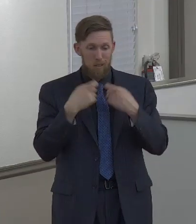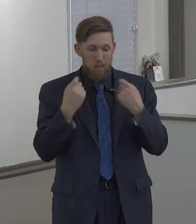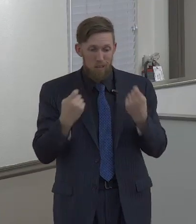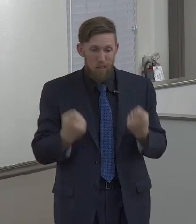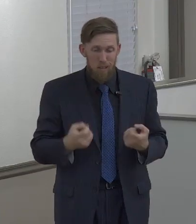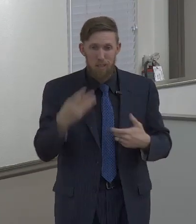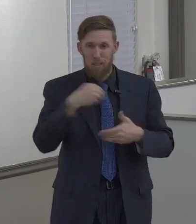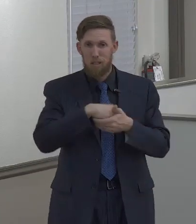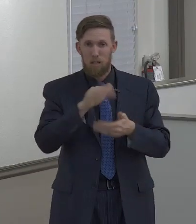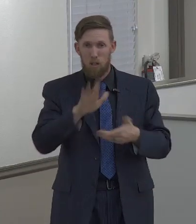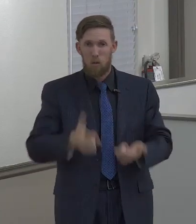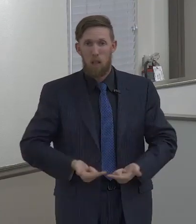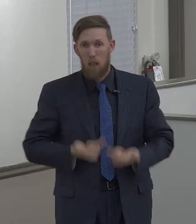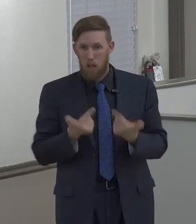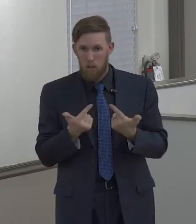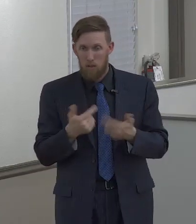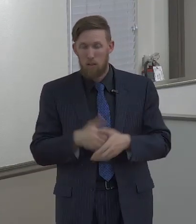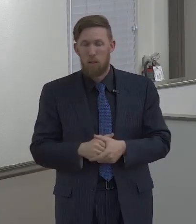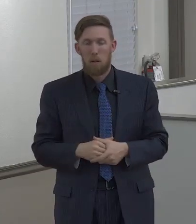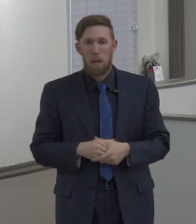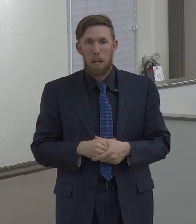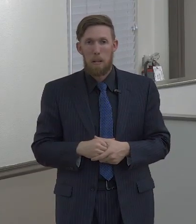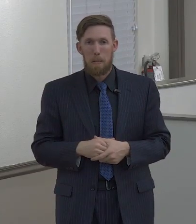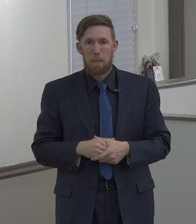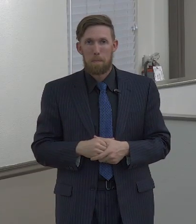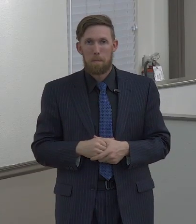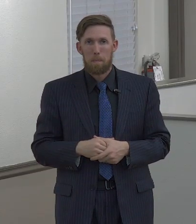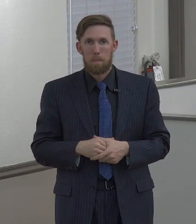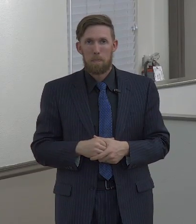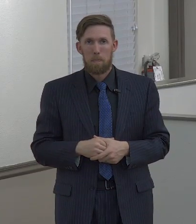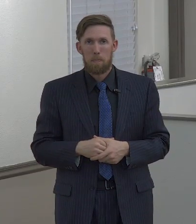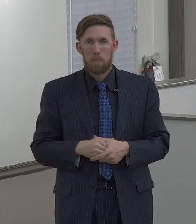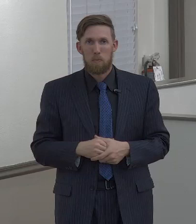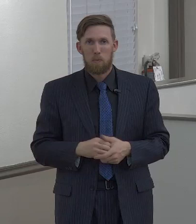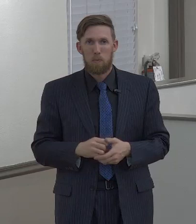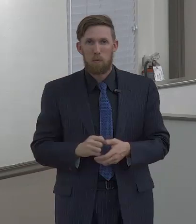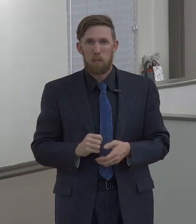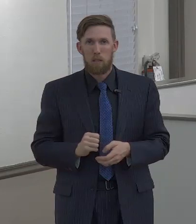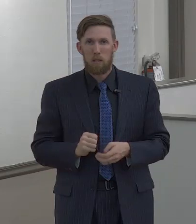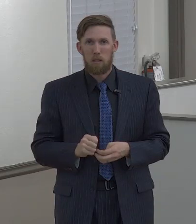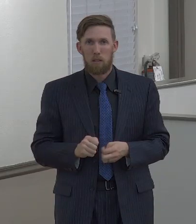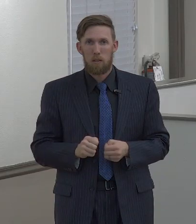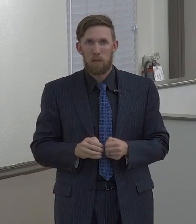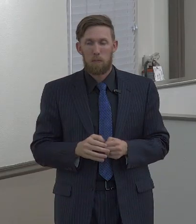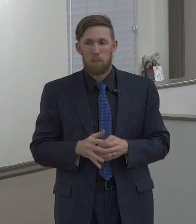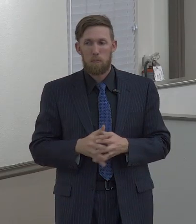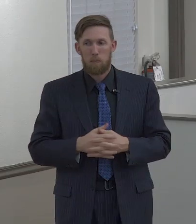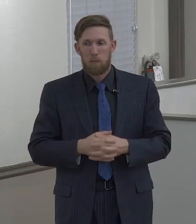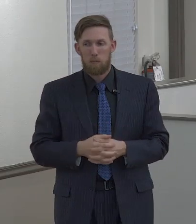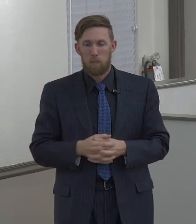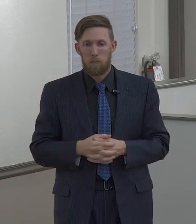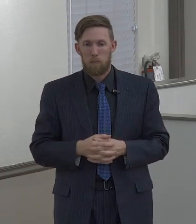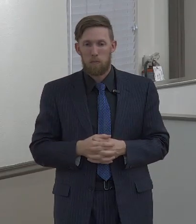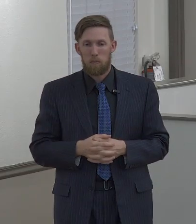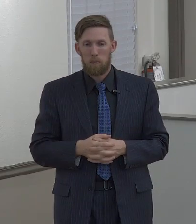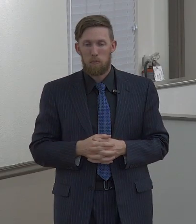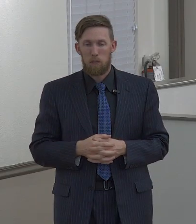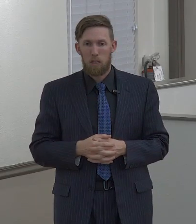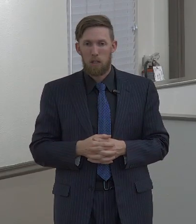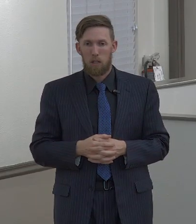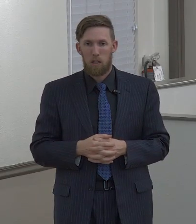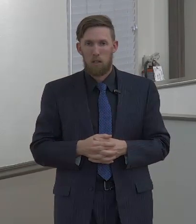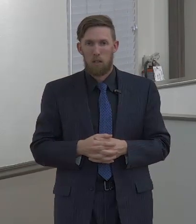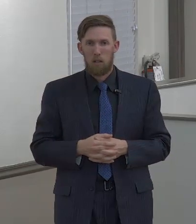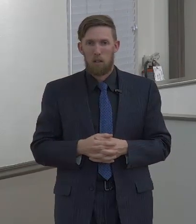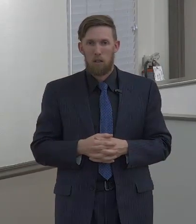in all these sins that were listed here tonight. But you can't just seek